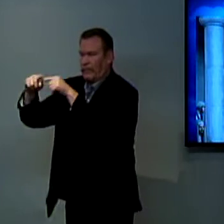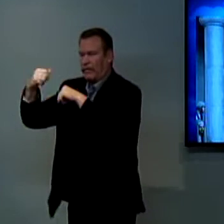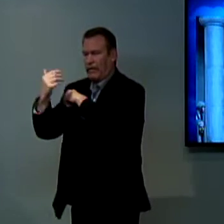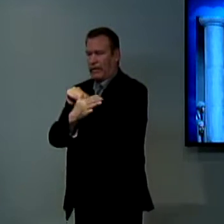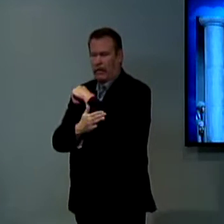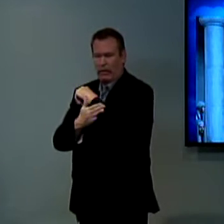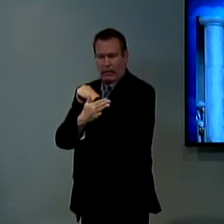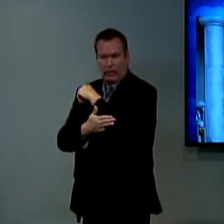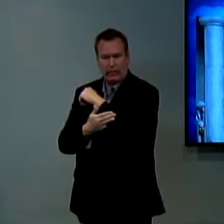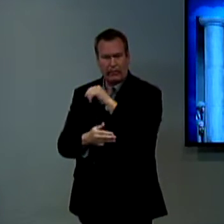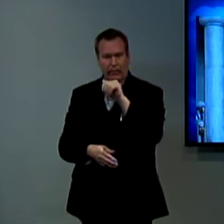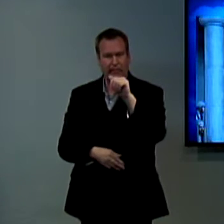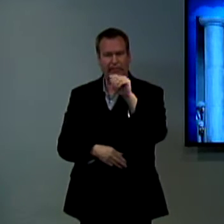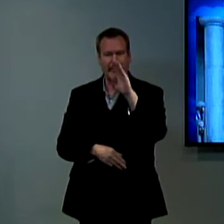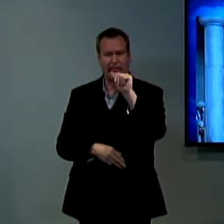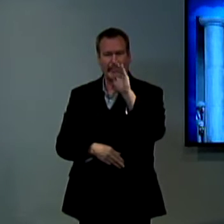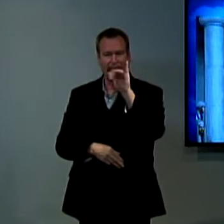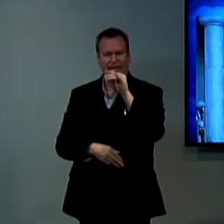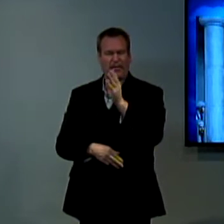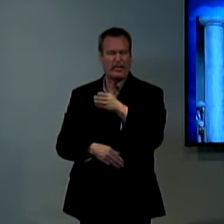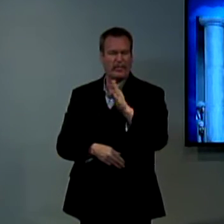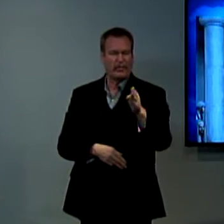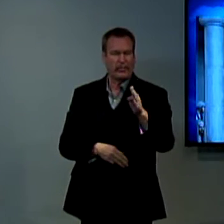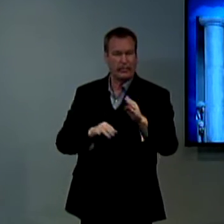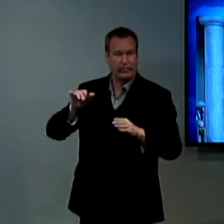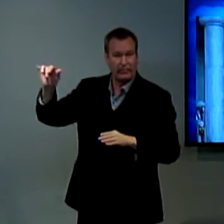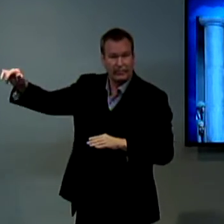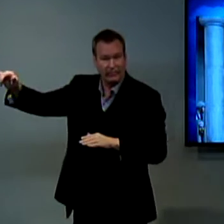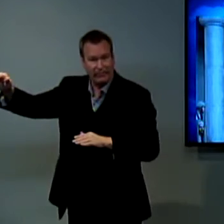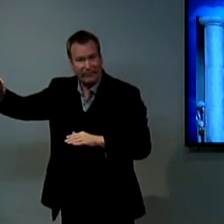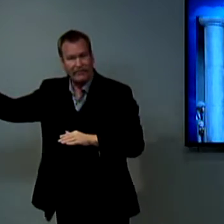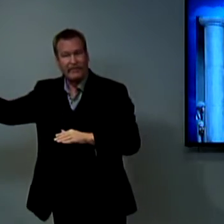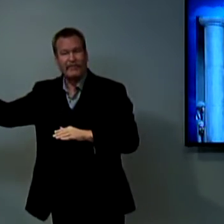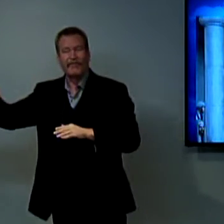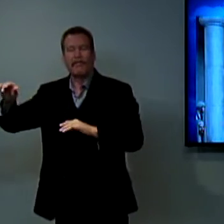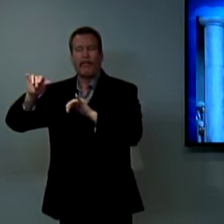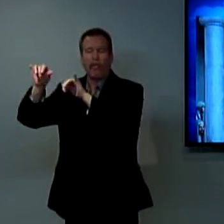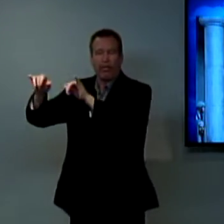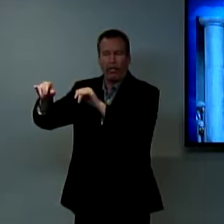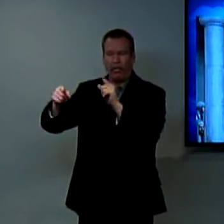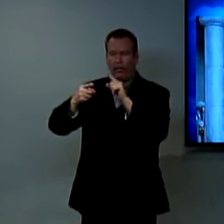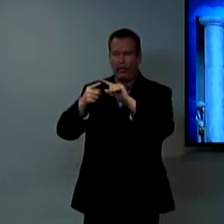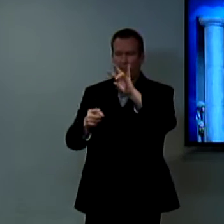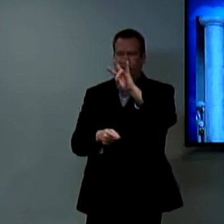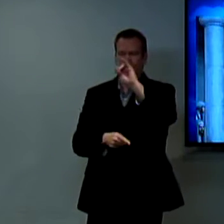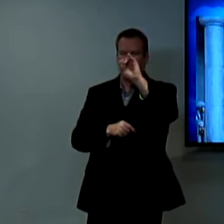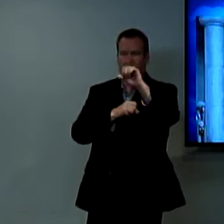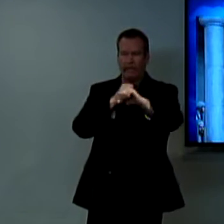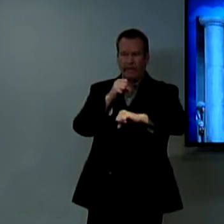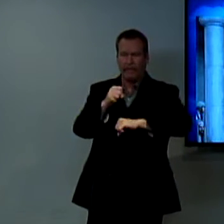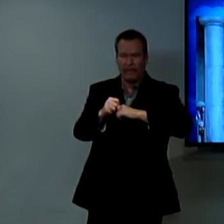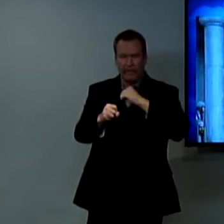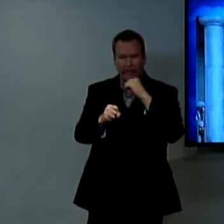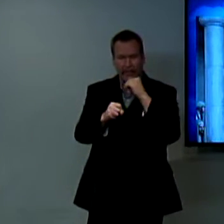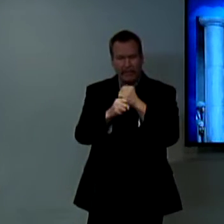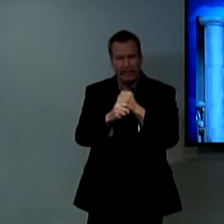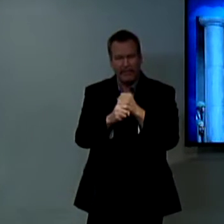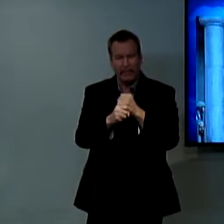all the people and brought them to their own country remember that in Babylon and that was in history remember that and that was like back in like